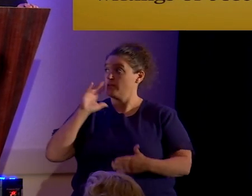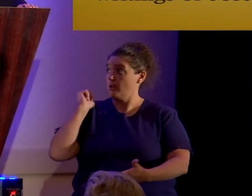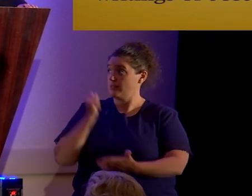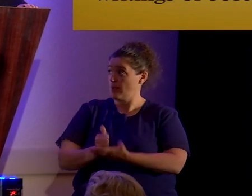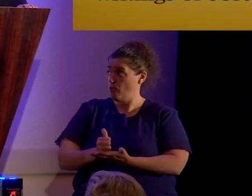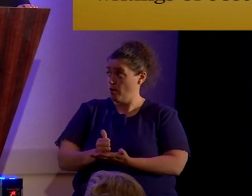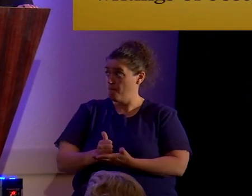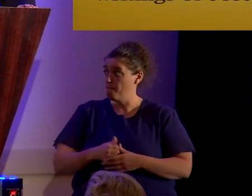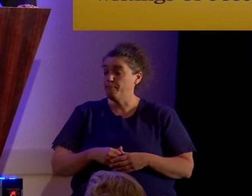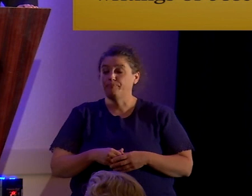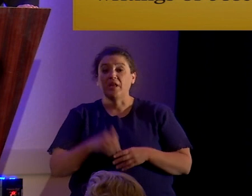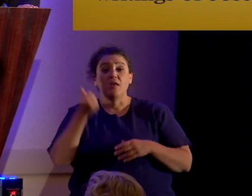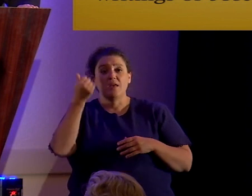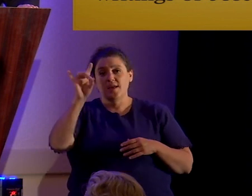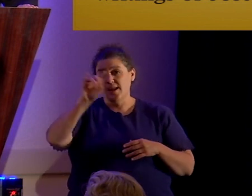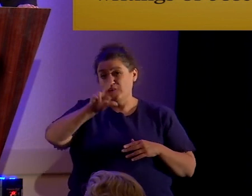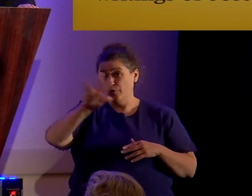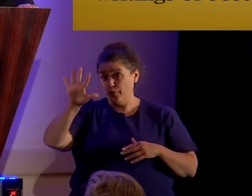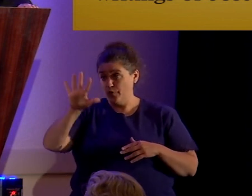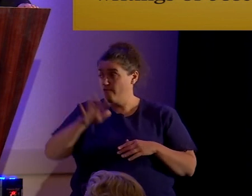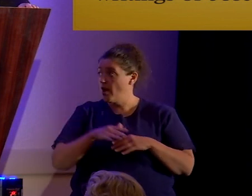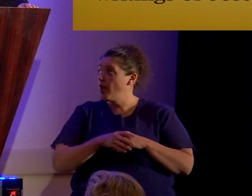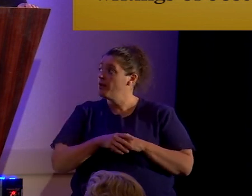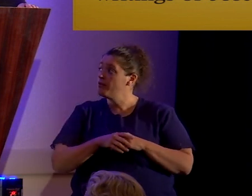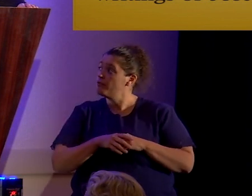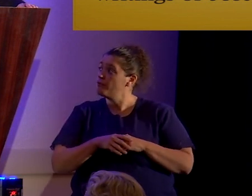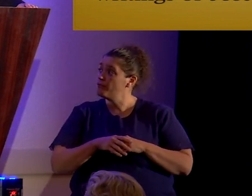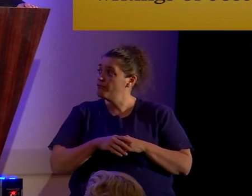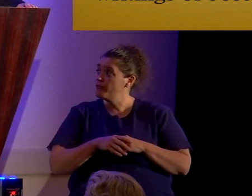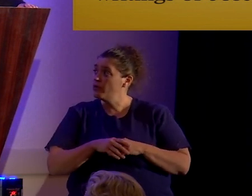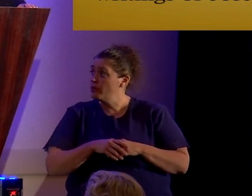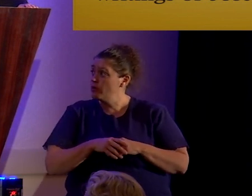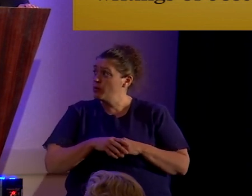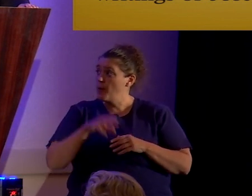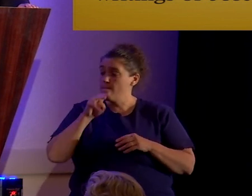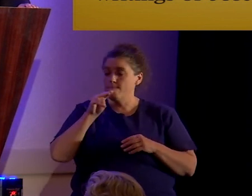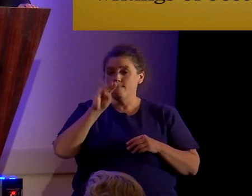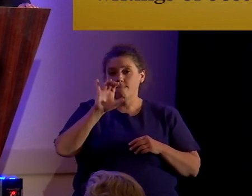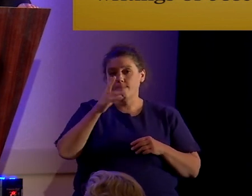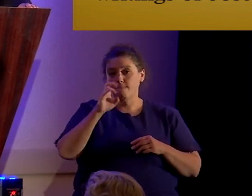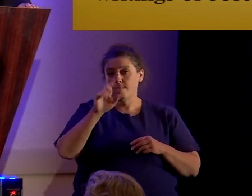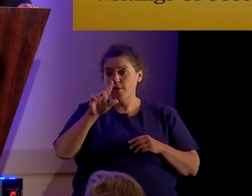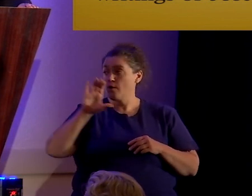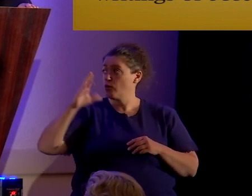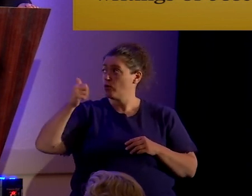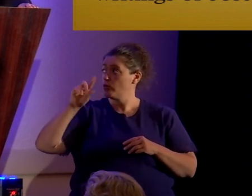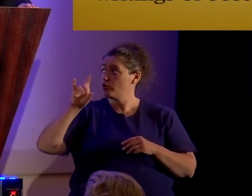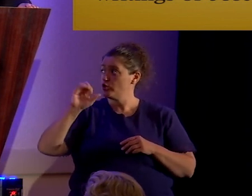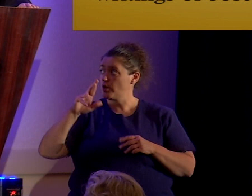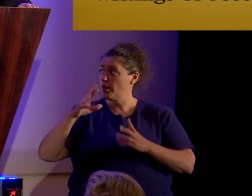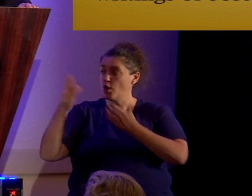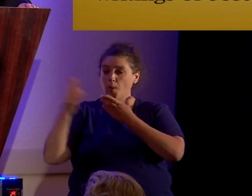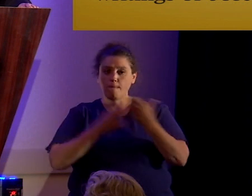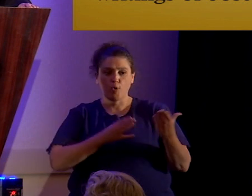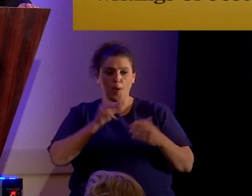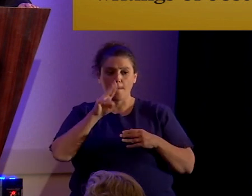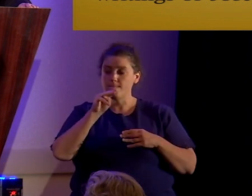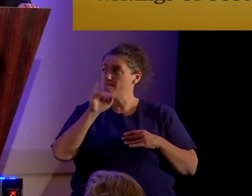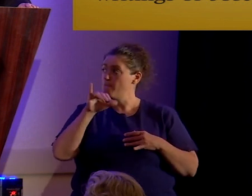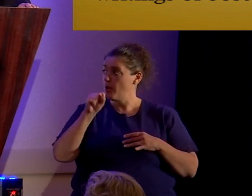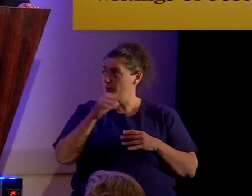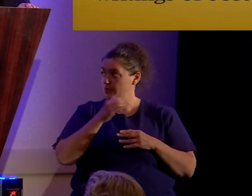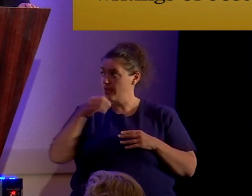In 1835, a man by the name of Michael Chandler brought some mummies and papyri to Kirtland, Ohio.